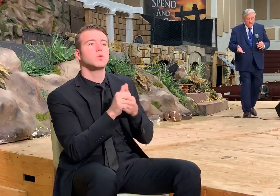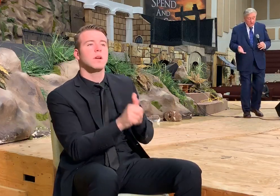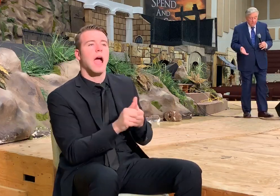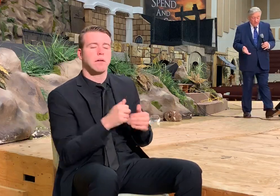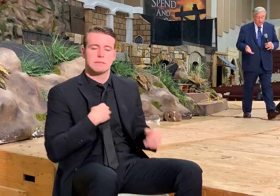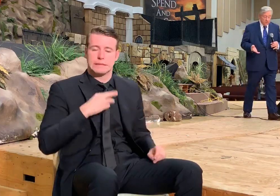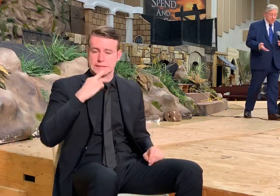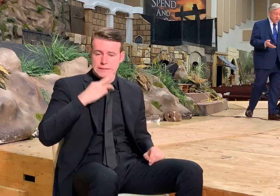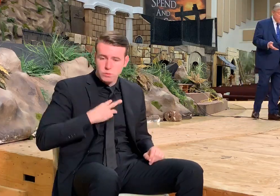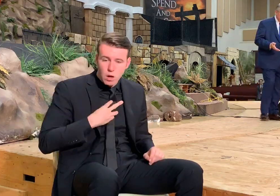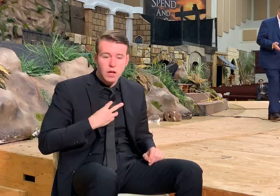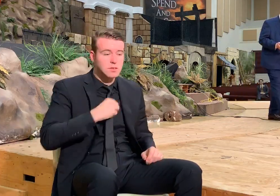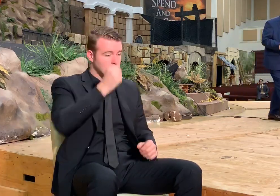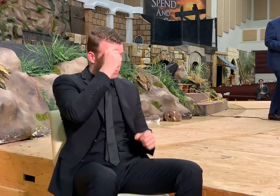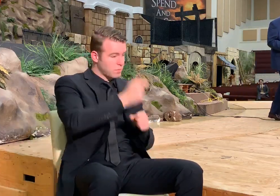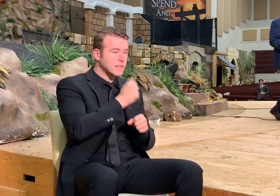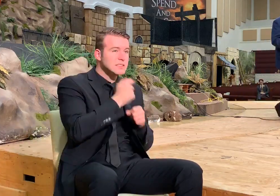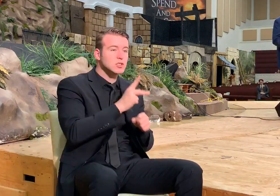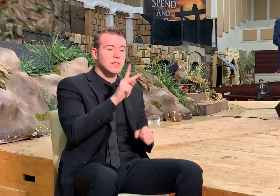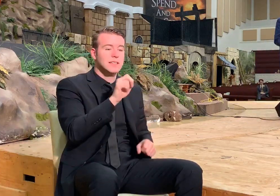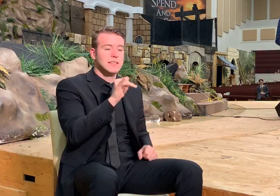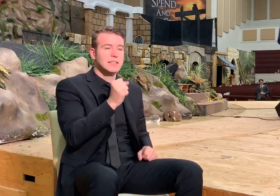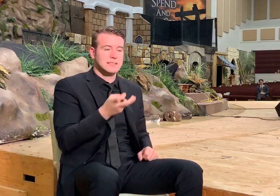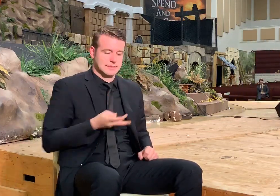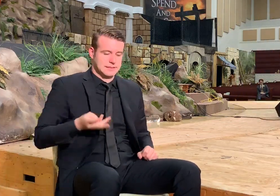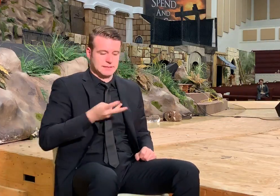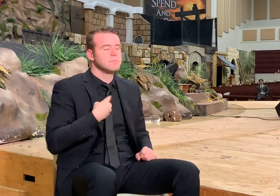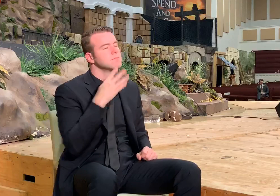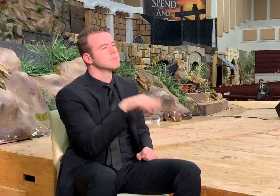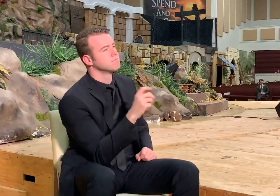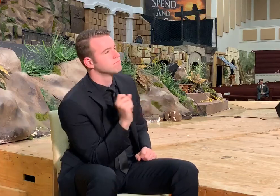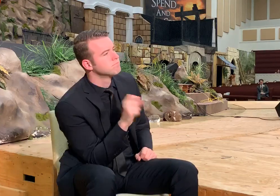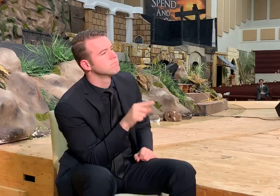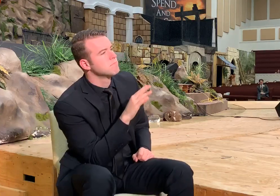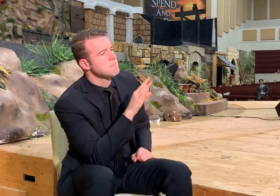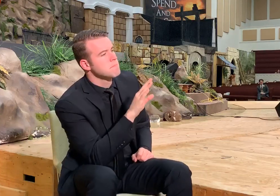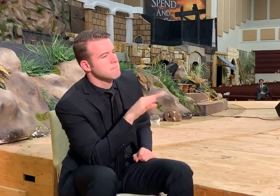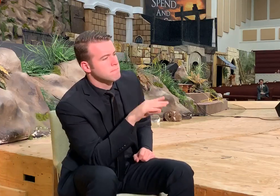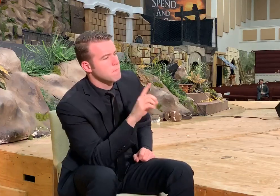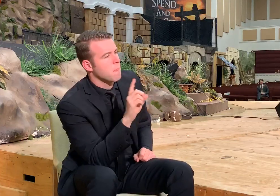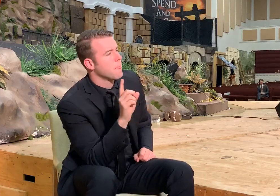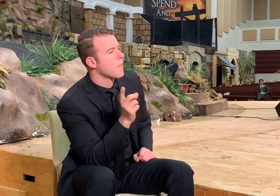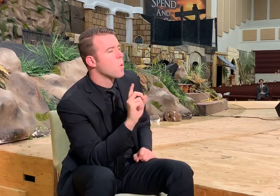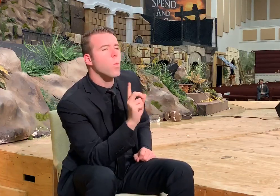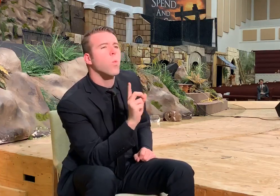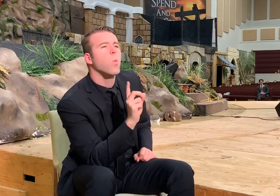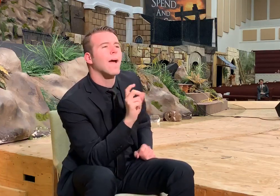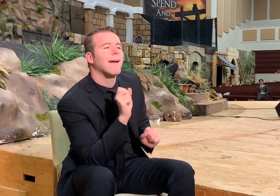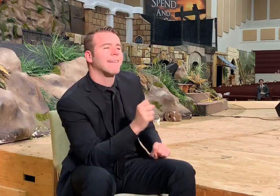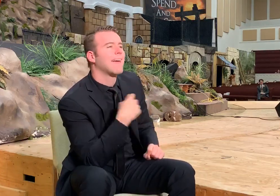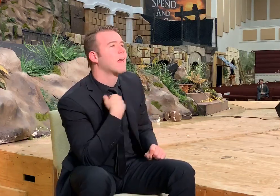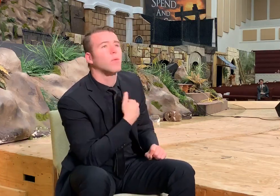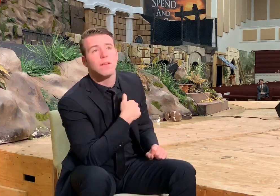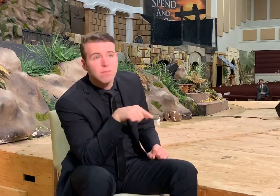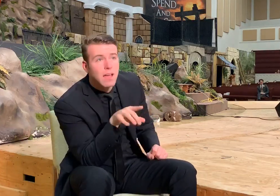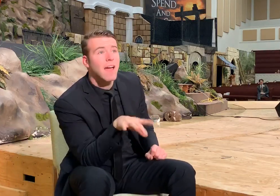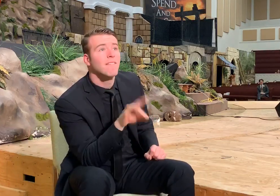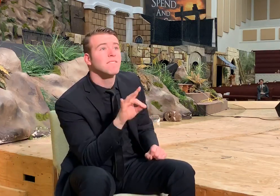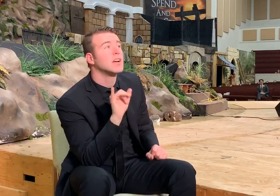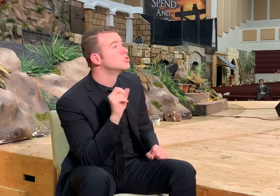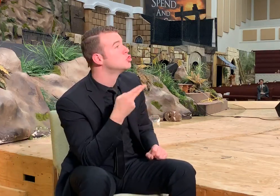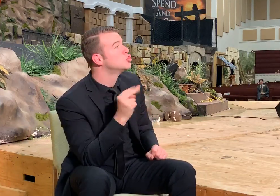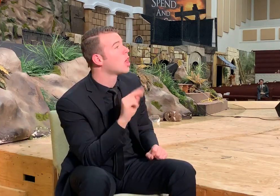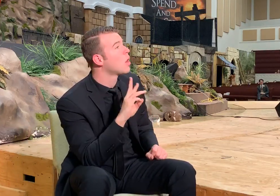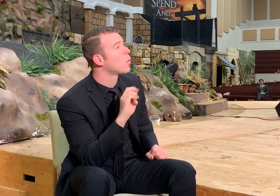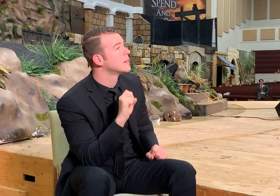Wilson and Brother and Sister Keyes. And I said, where can we find the tomb of John